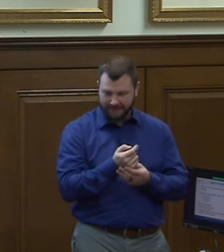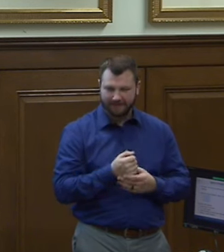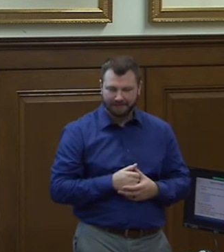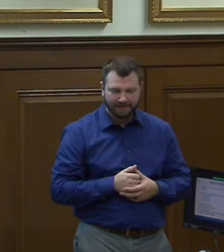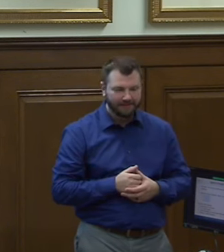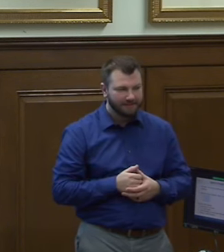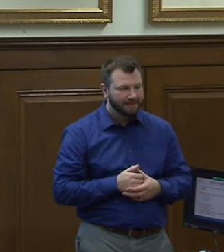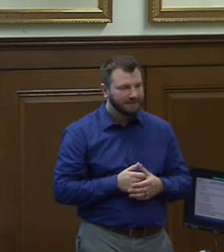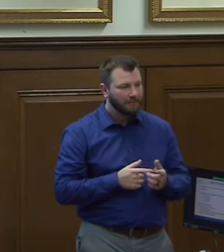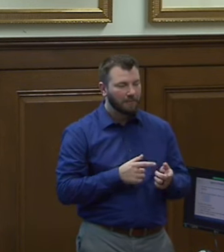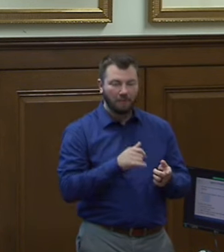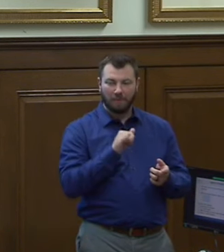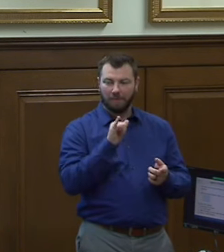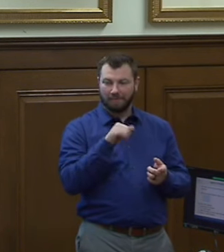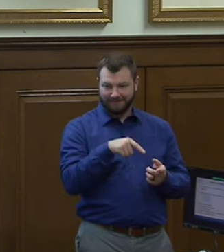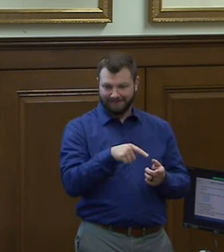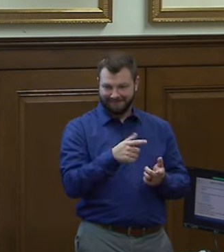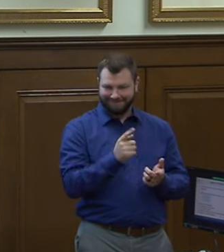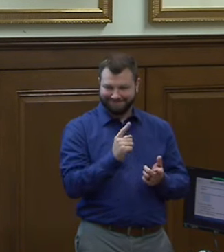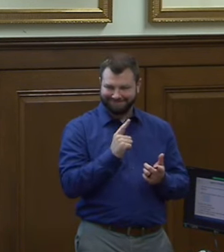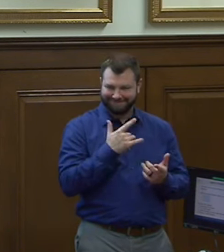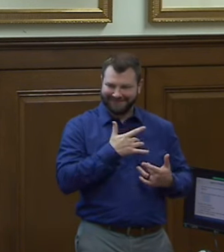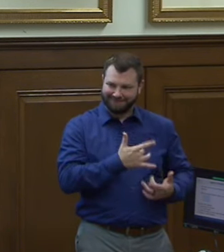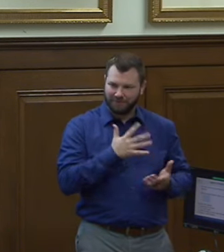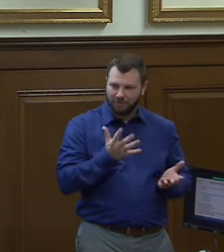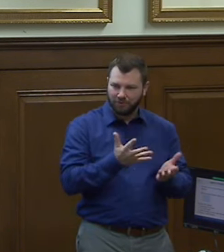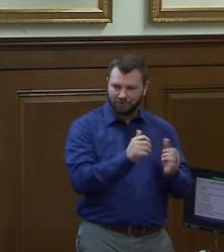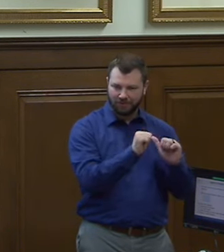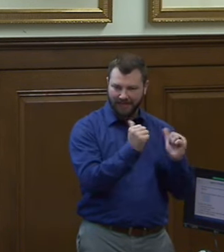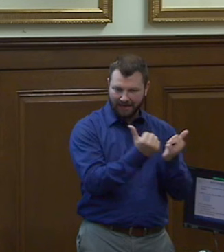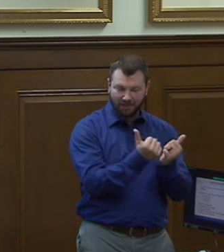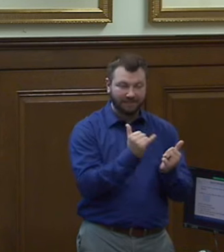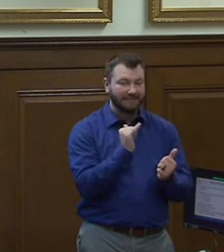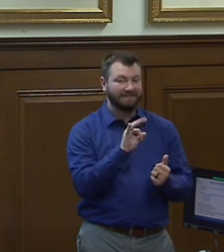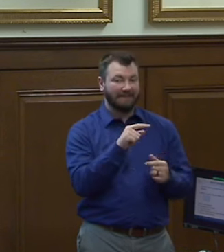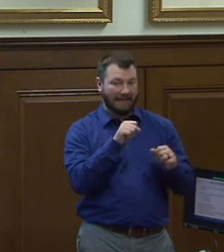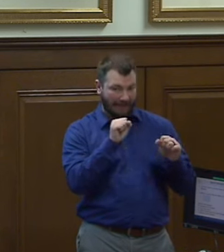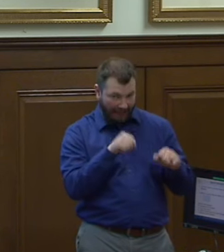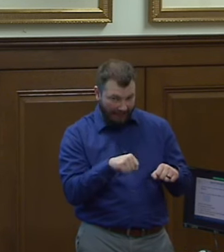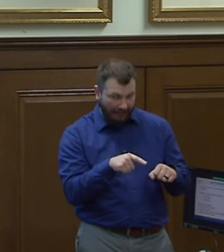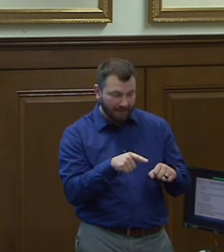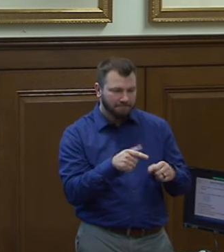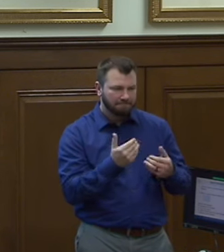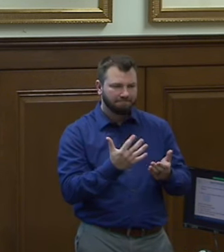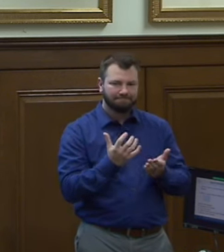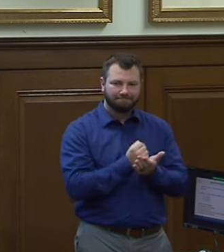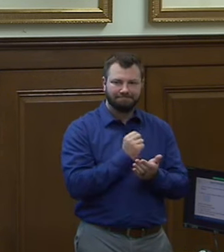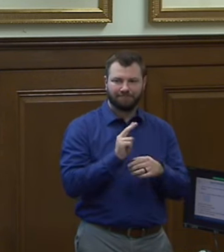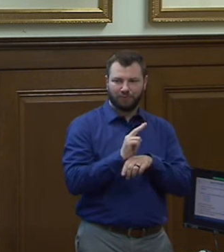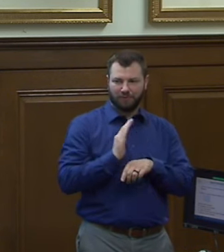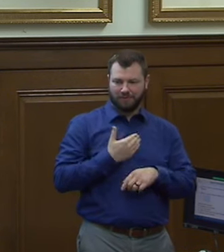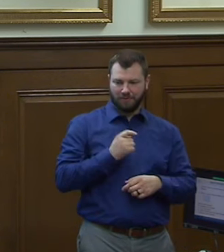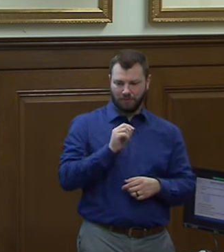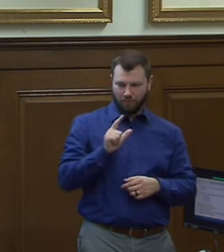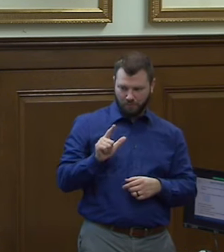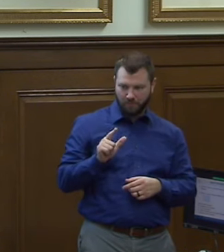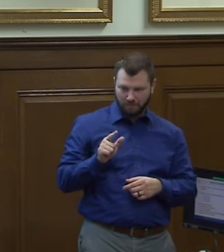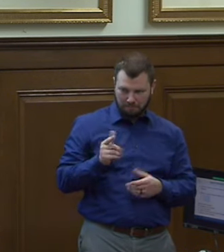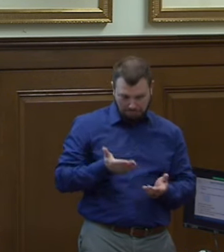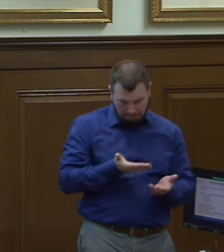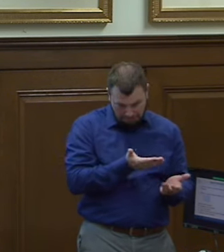that's when we encourage agencies typically to if they can use our tools and